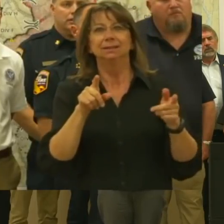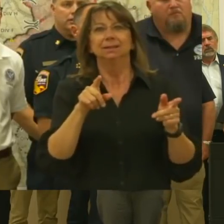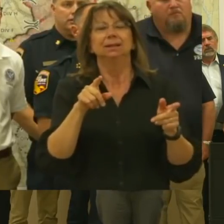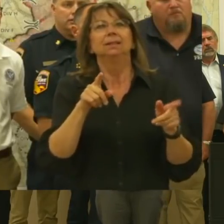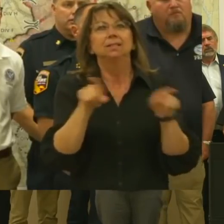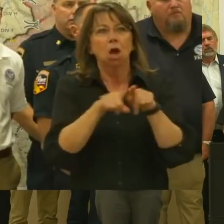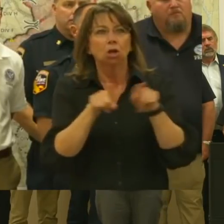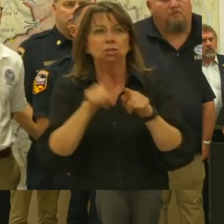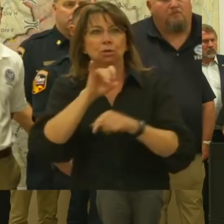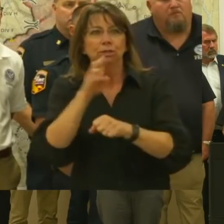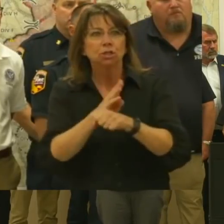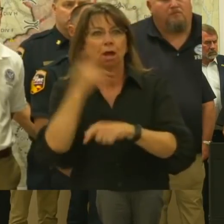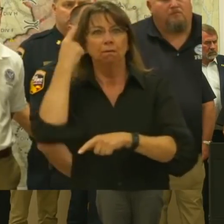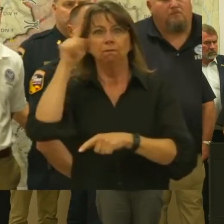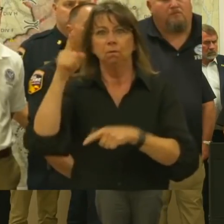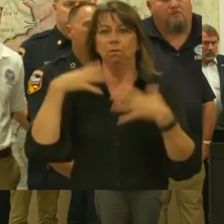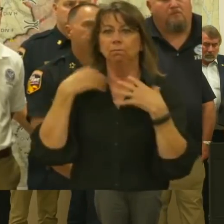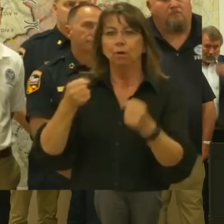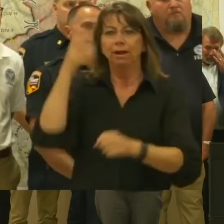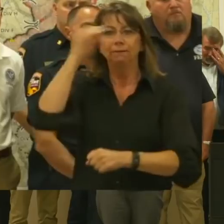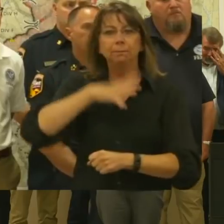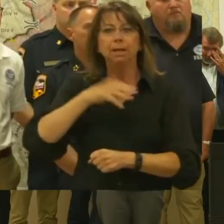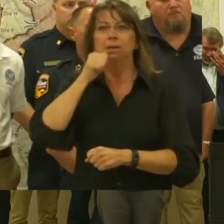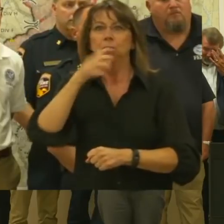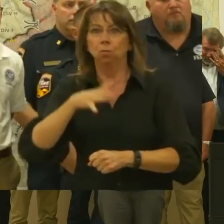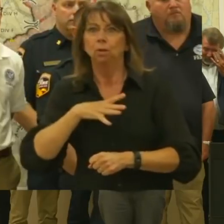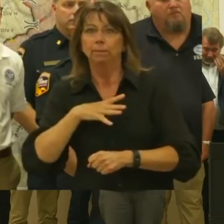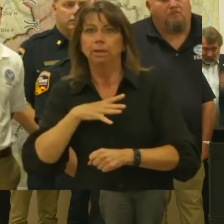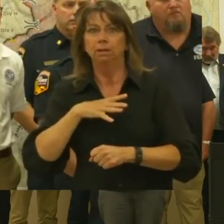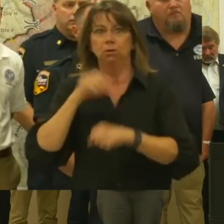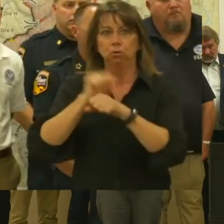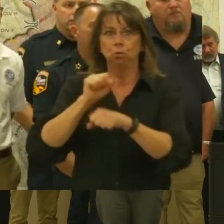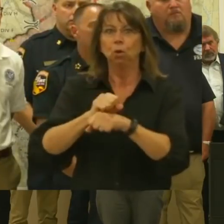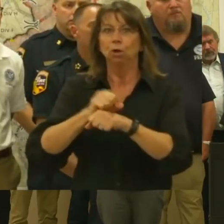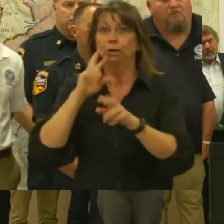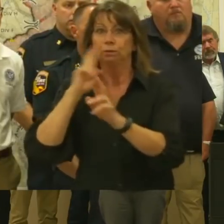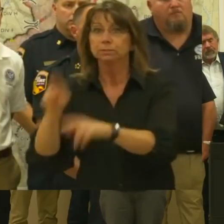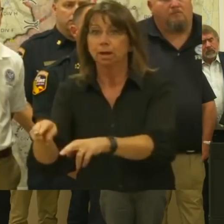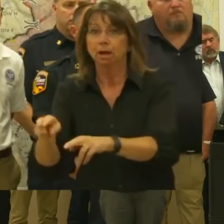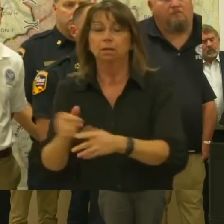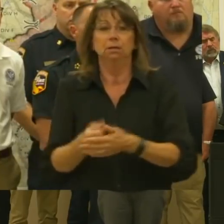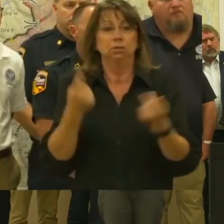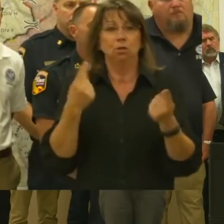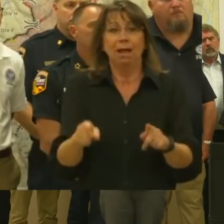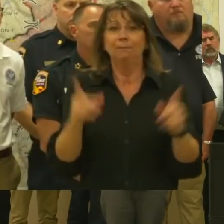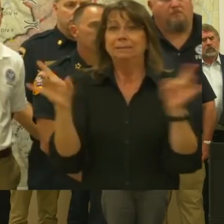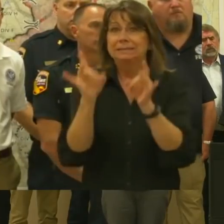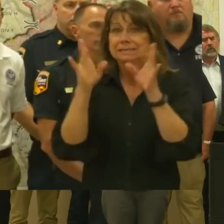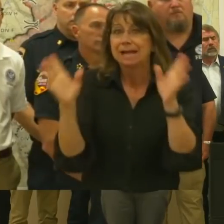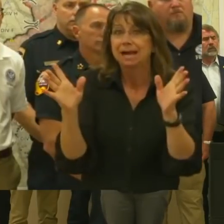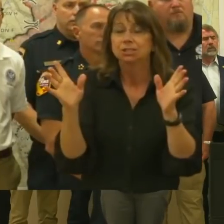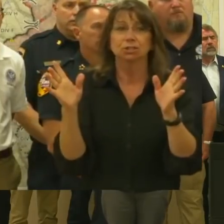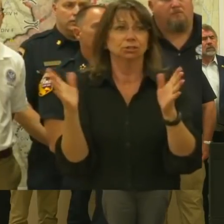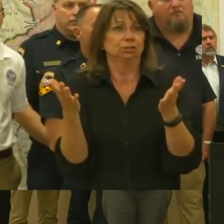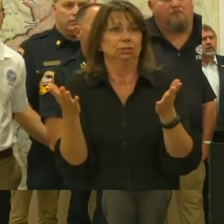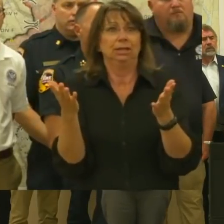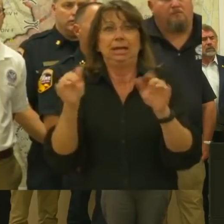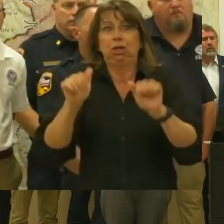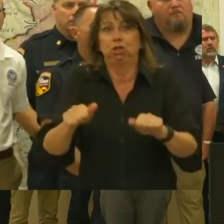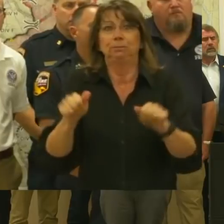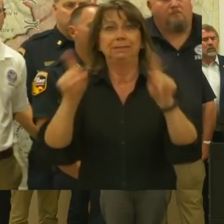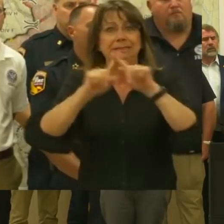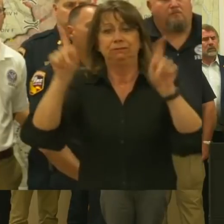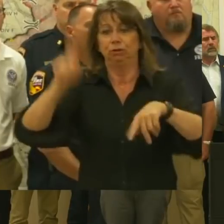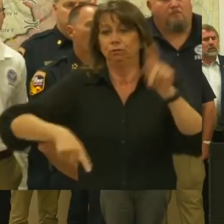women who respond every day when the hazards occur. So in times of disaster, whether it's a storm that has been gaining strength for weeks or a